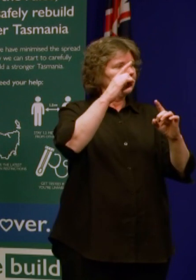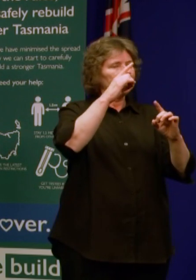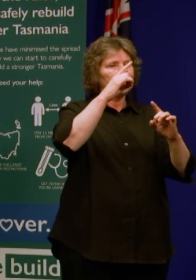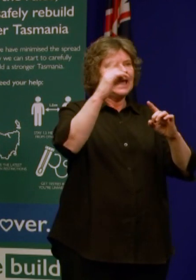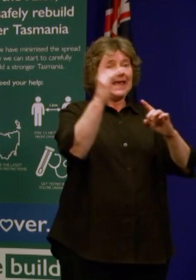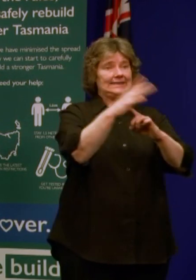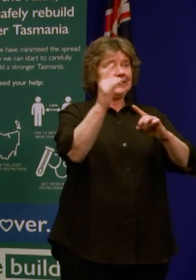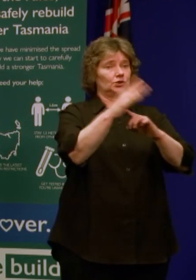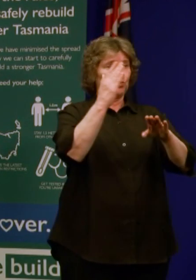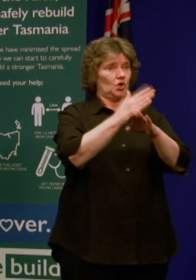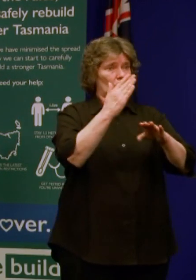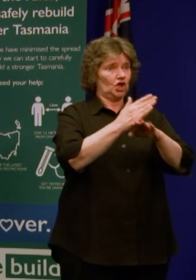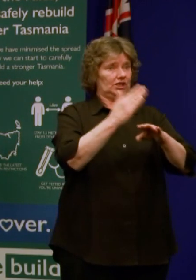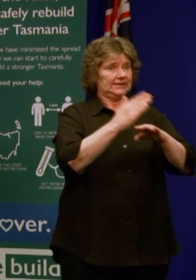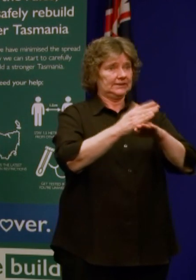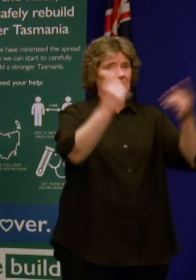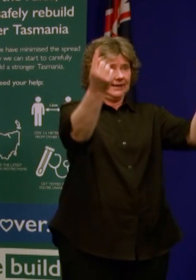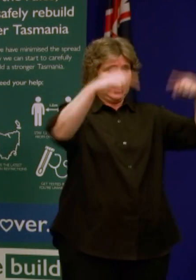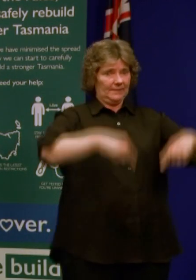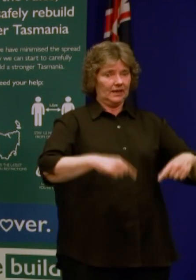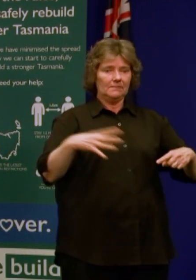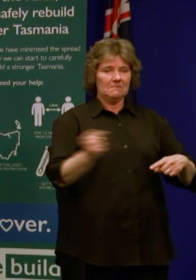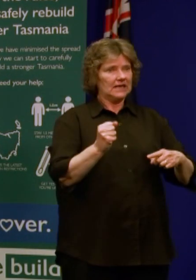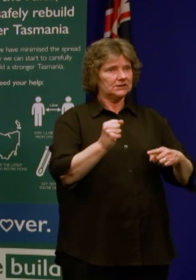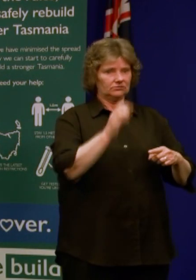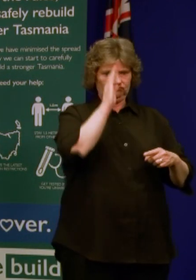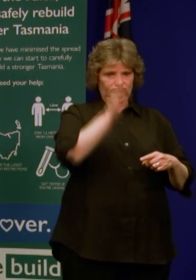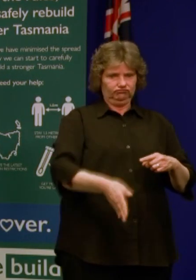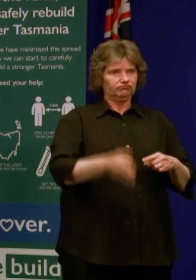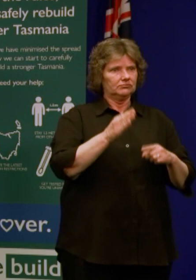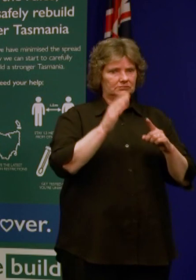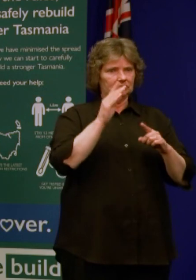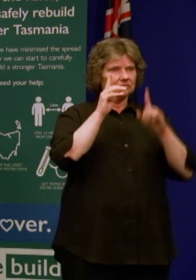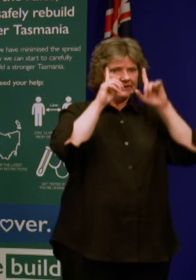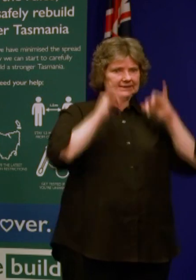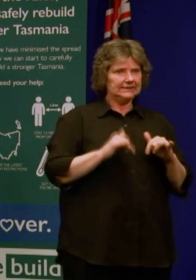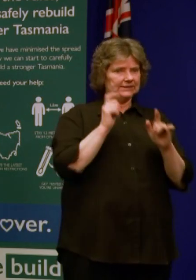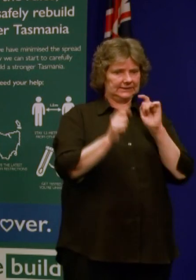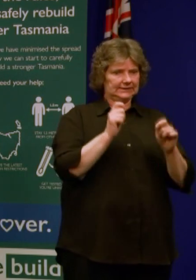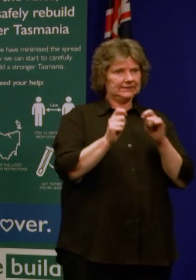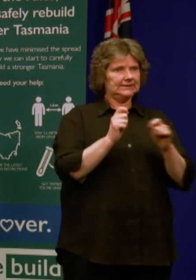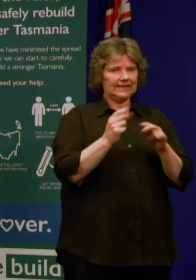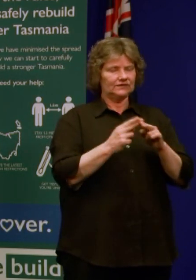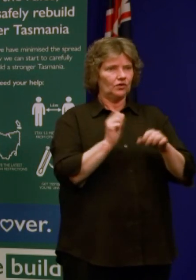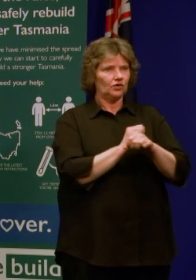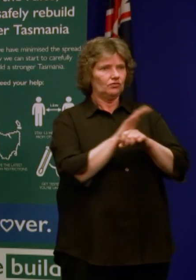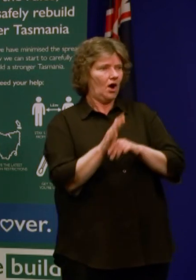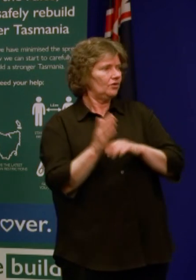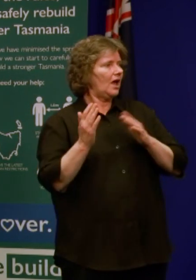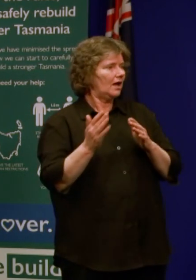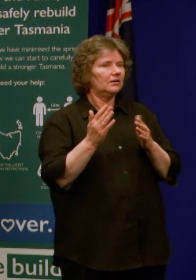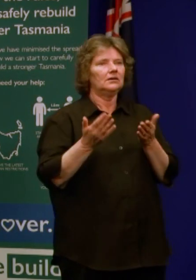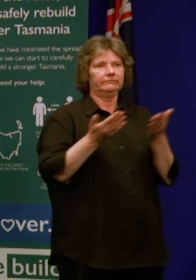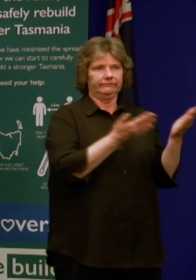test? The testing is certainly a topic of discussion and I'll leave that to Dr Veach to actually